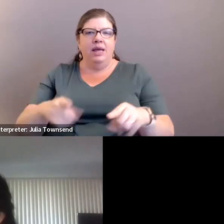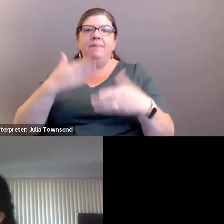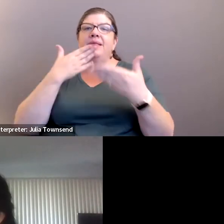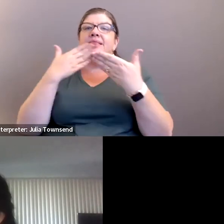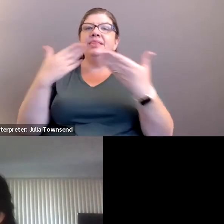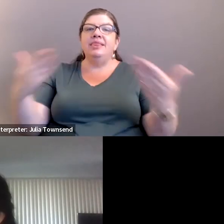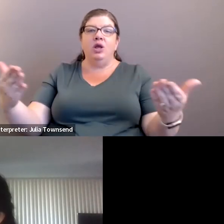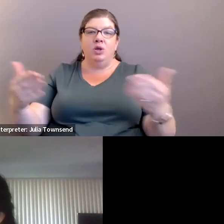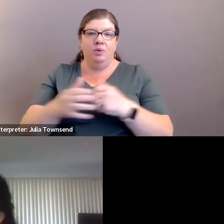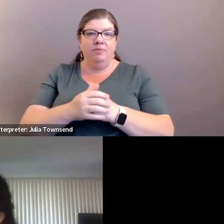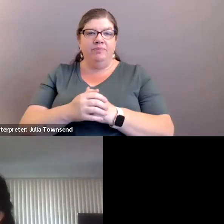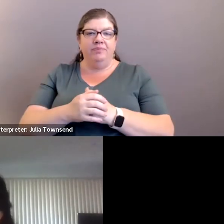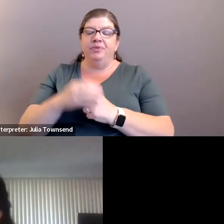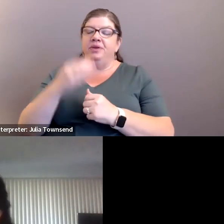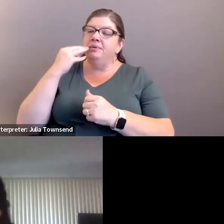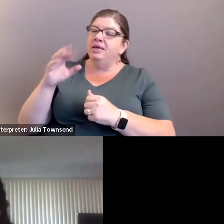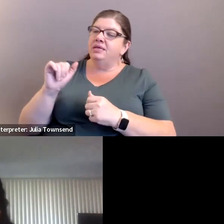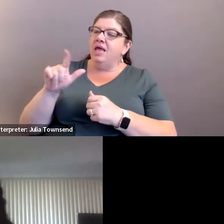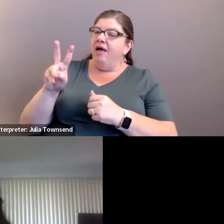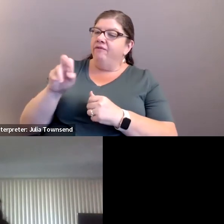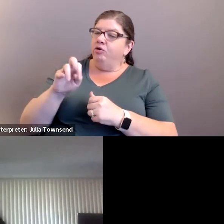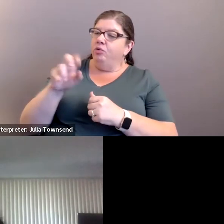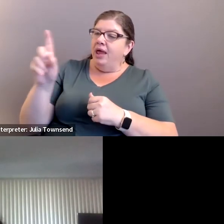miss Alvarez